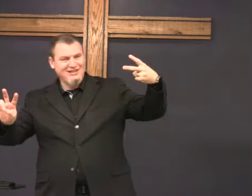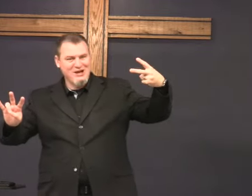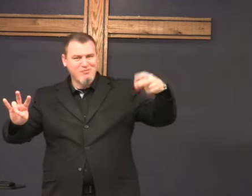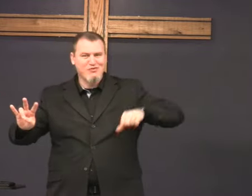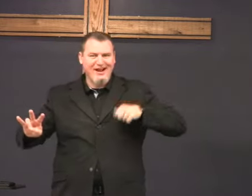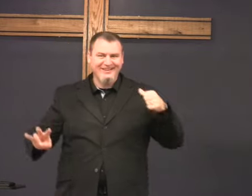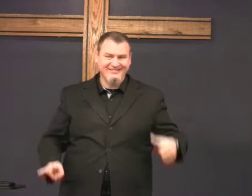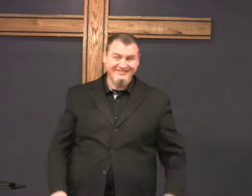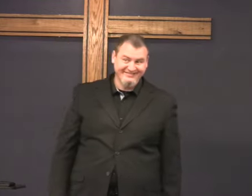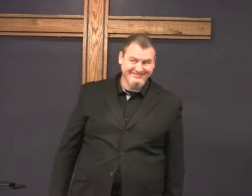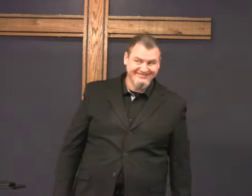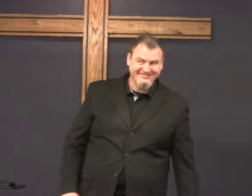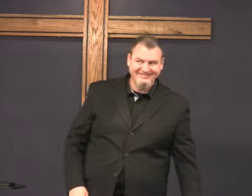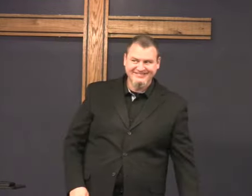Two of the seven are pride.